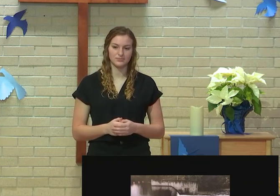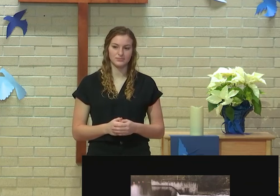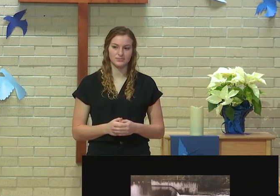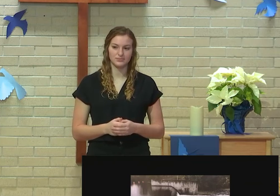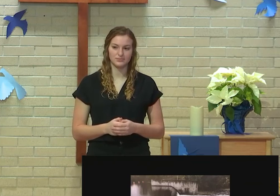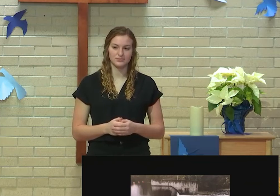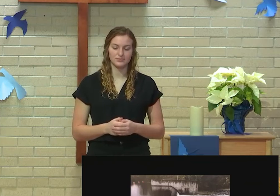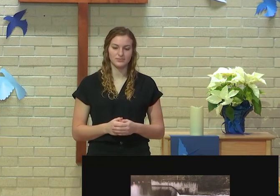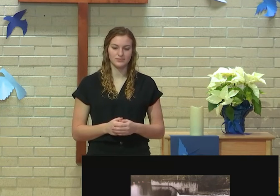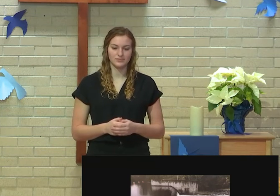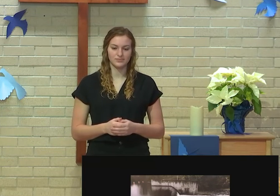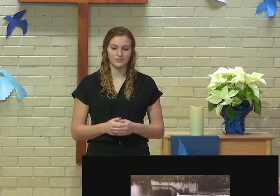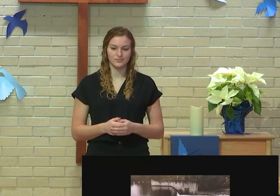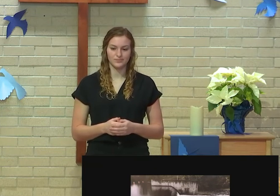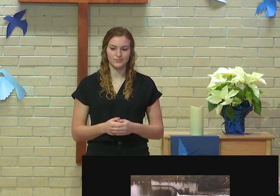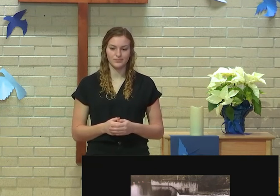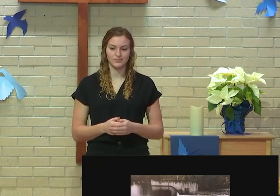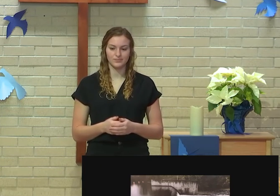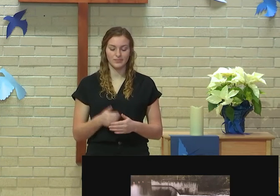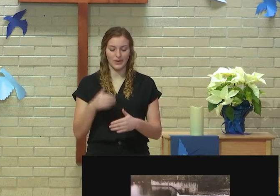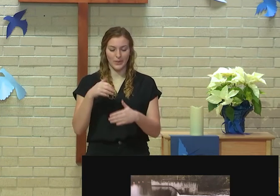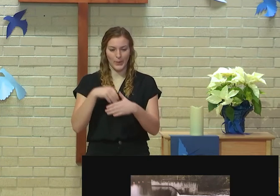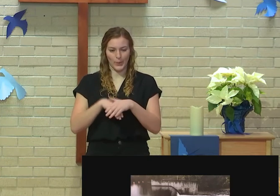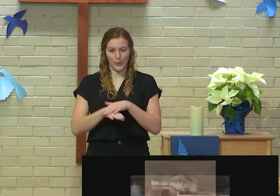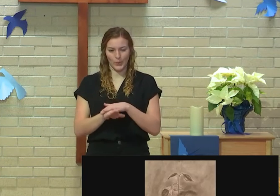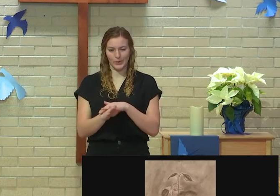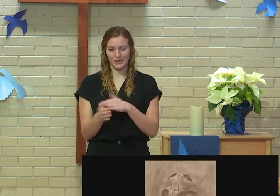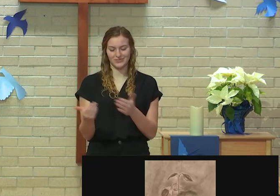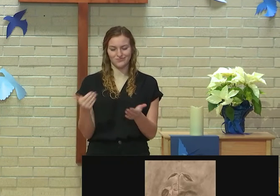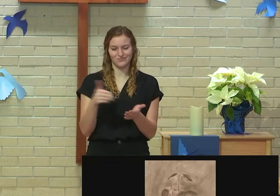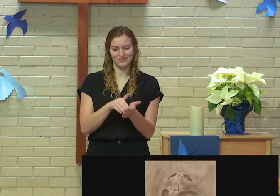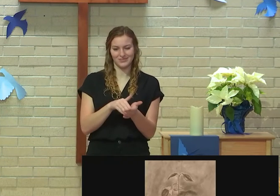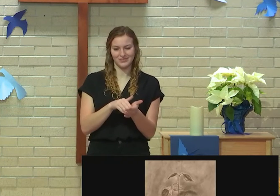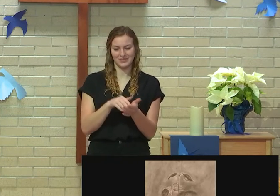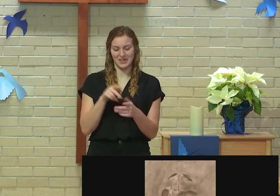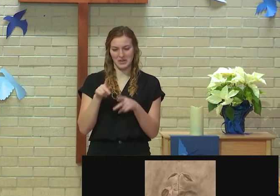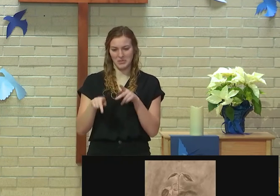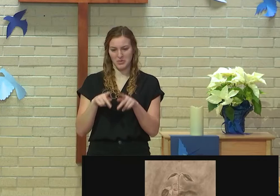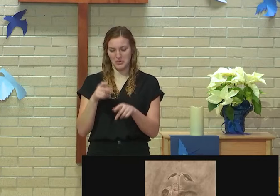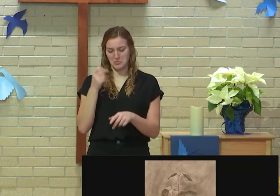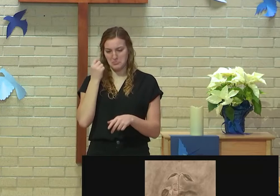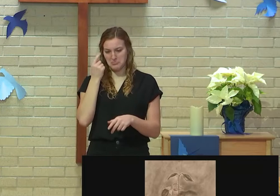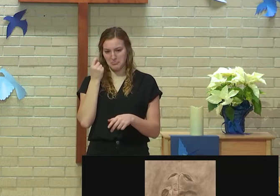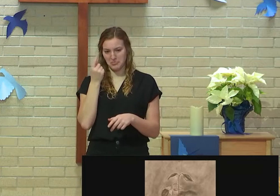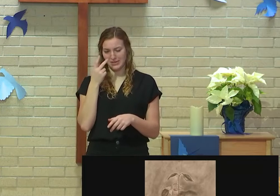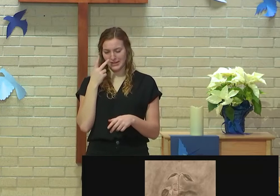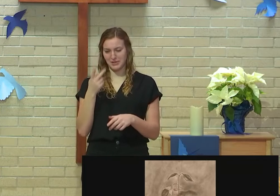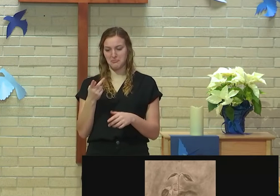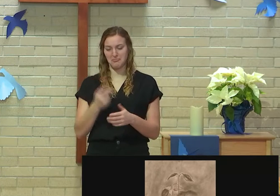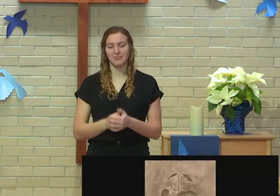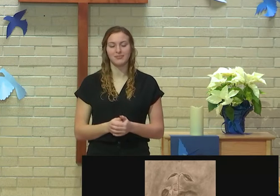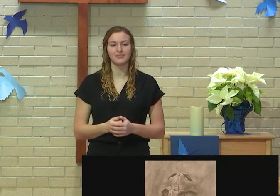Transcendence from reincarnation is the ultimate realization that humanity must eventually come to.